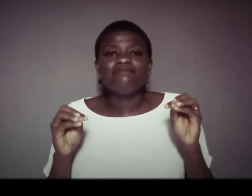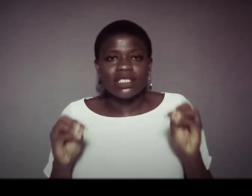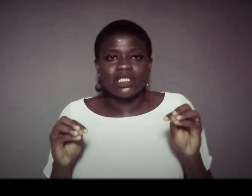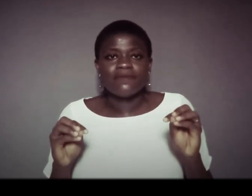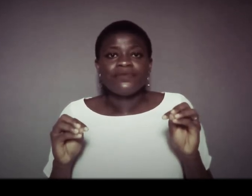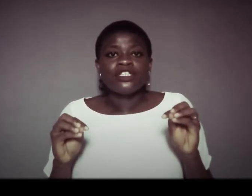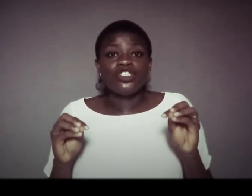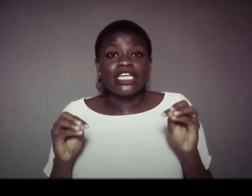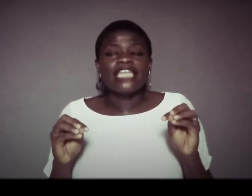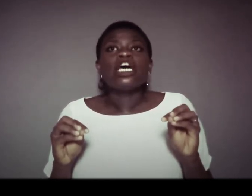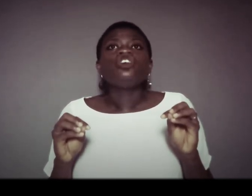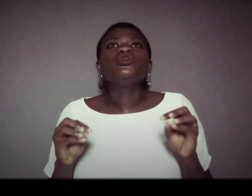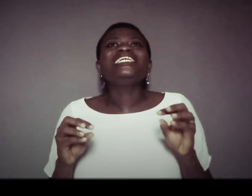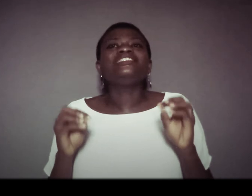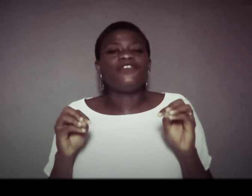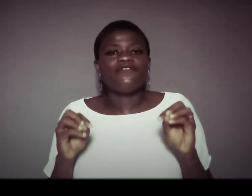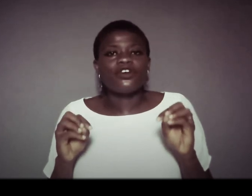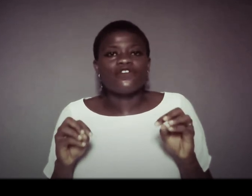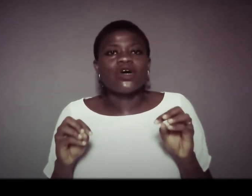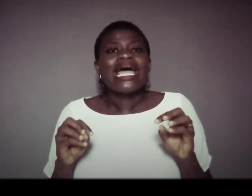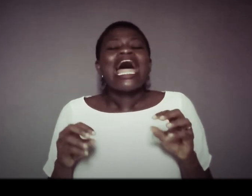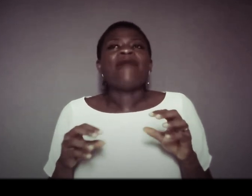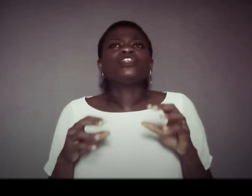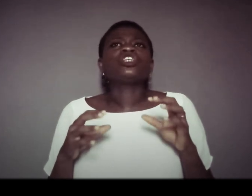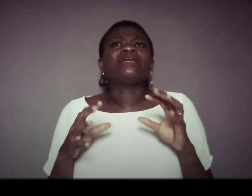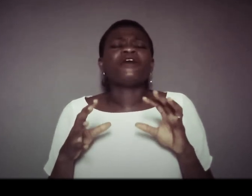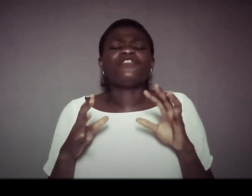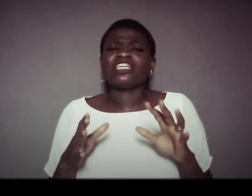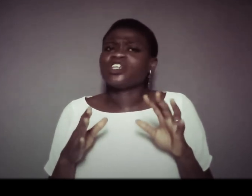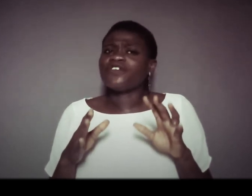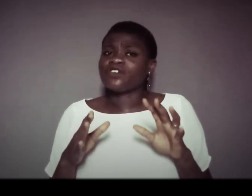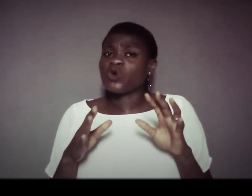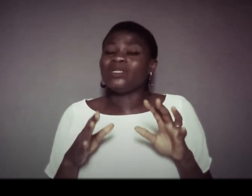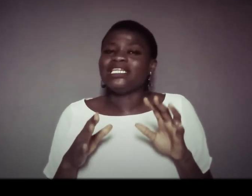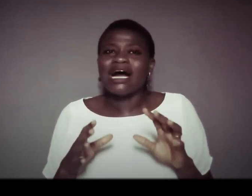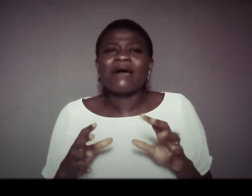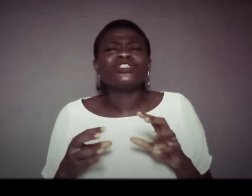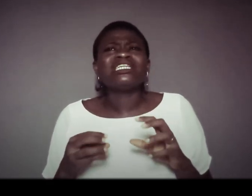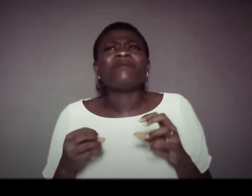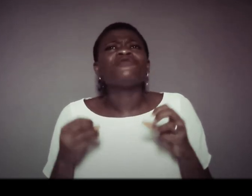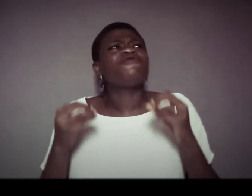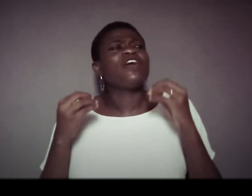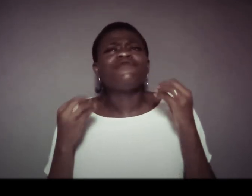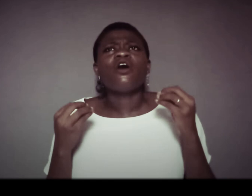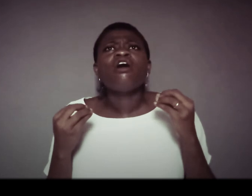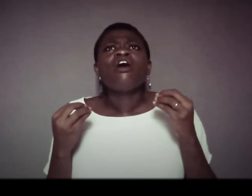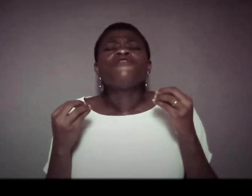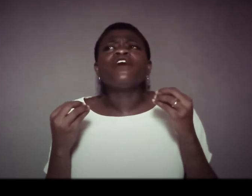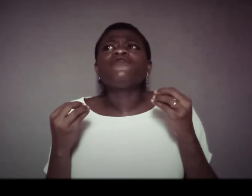money do you get you need the favor of god i'm not talking about financial favors only now i'm talking about favor favor